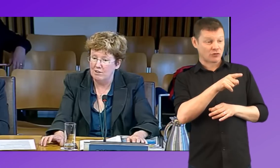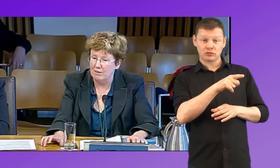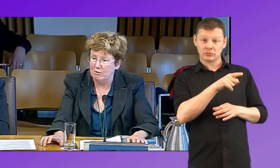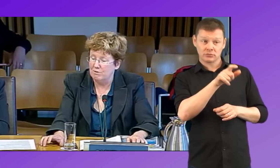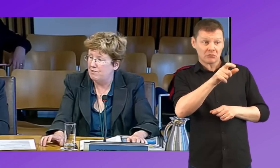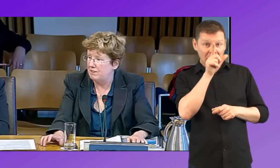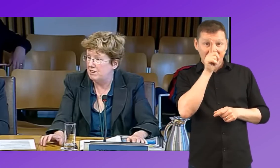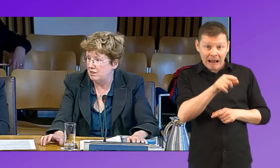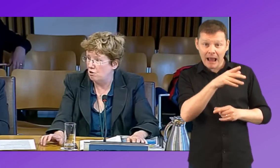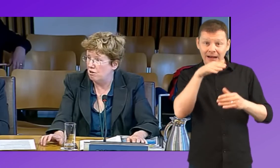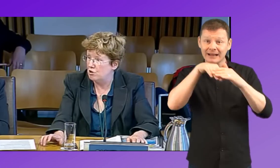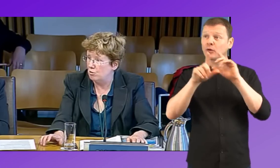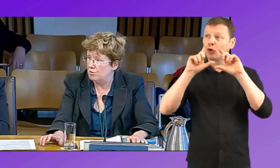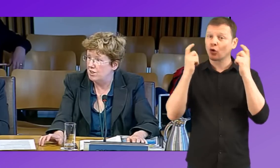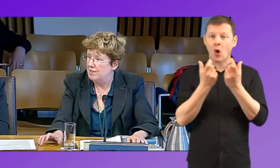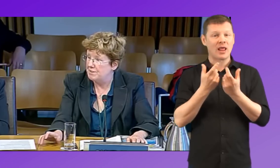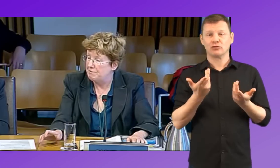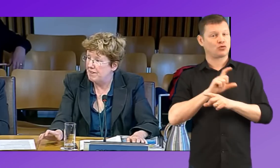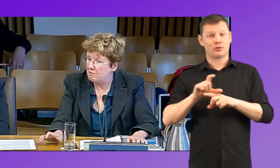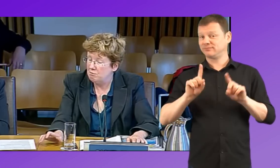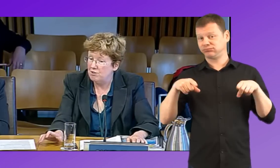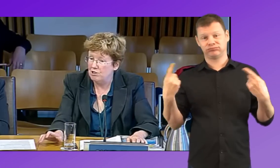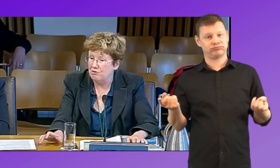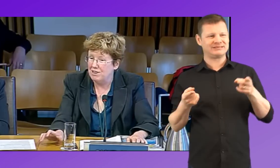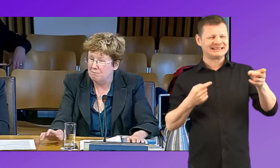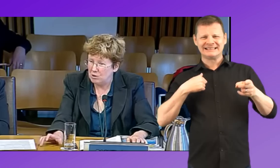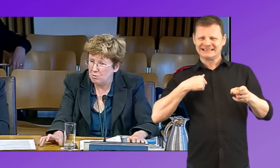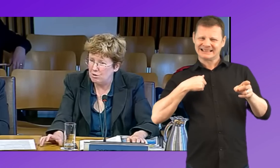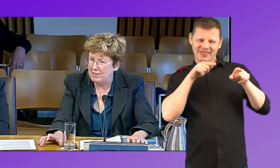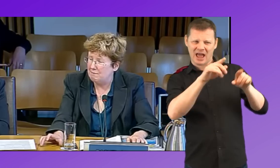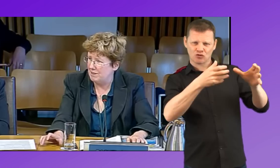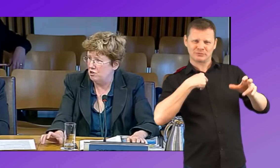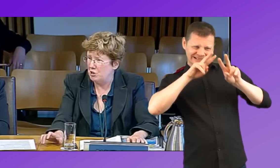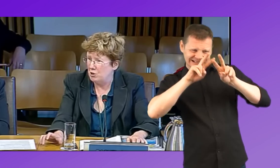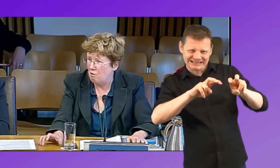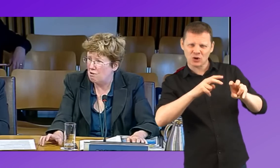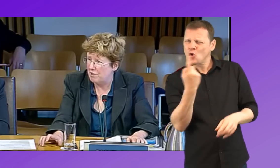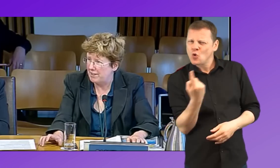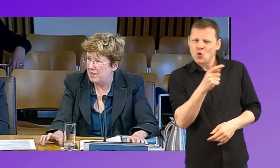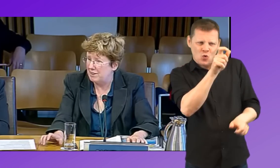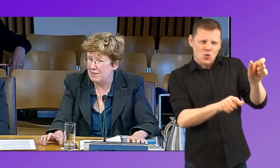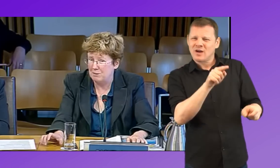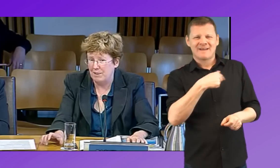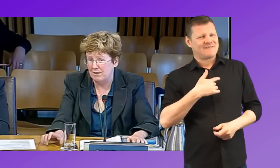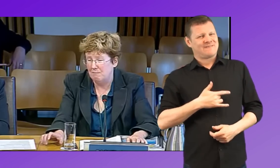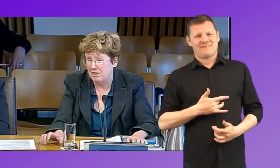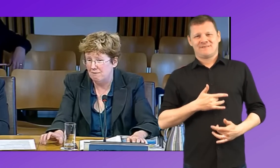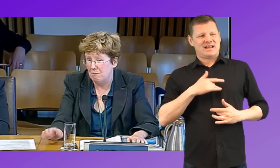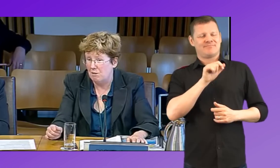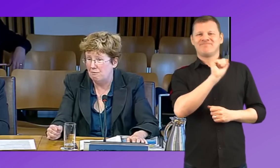can't get onto a very decent college course. So, that group of children need much more examination. Who are they? And I expect that many of them are